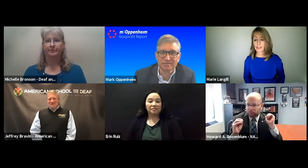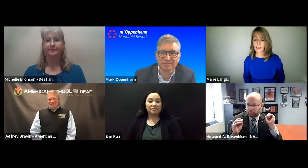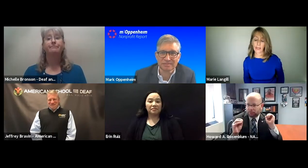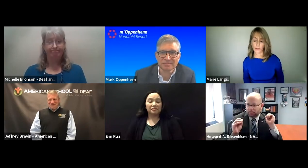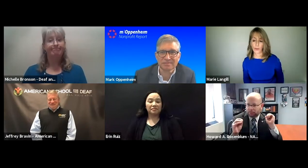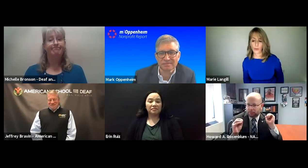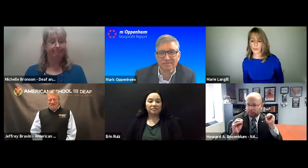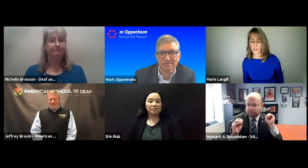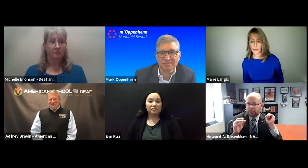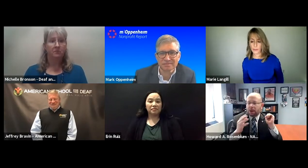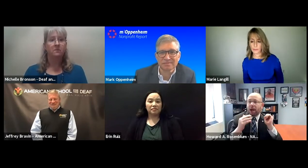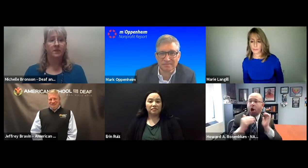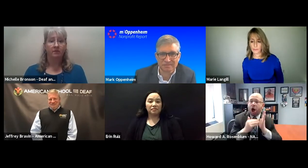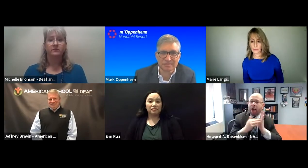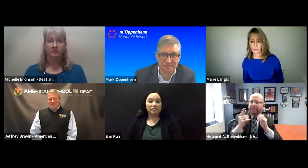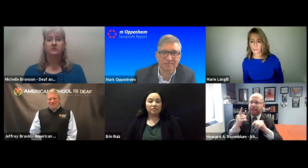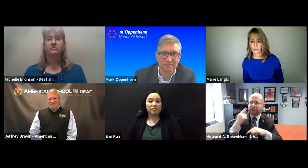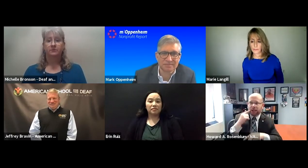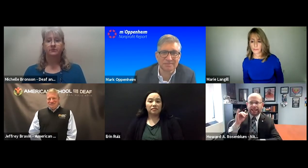one because the doctor told me to.